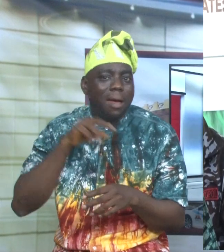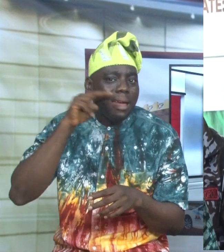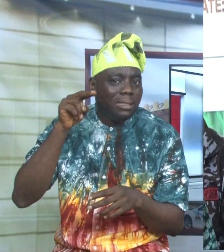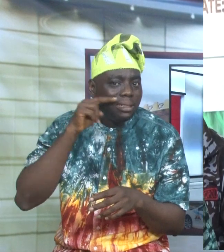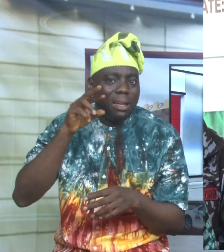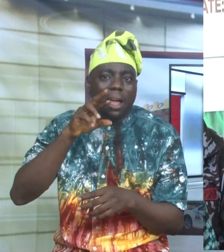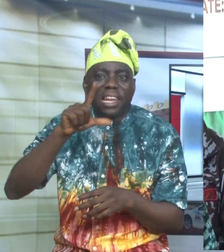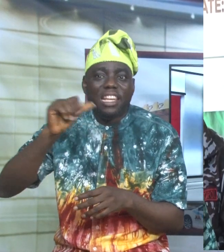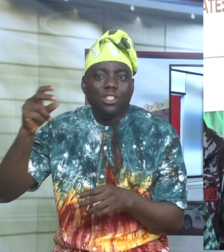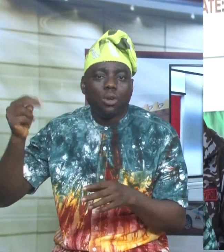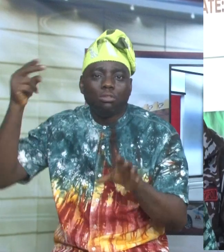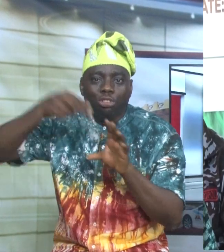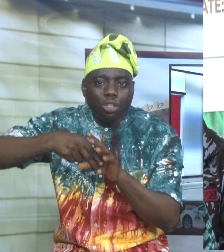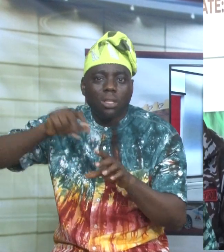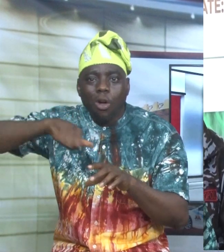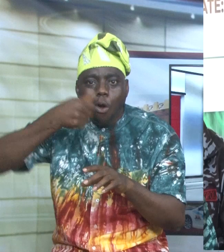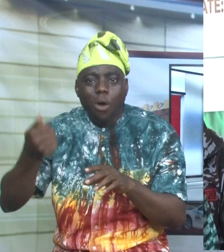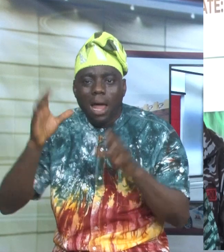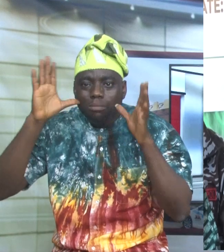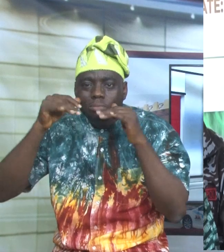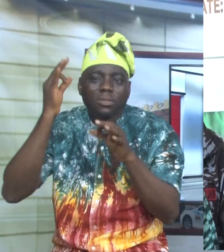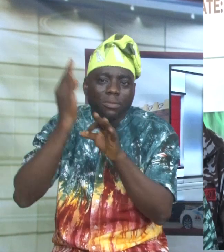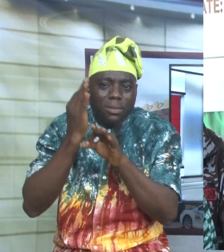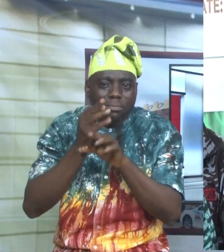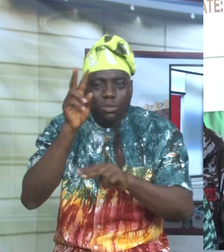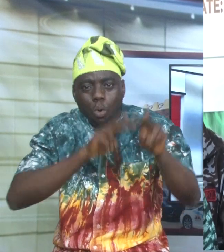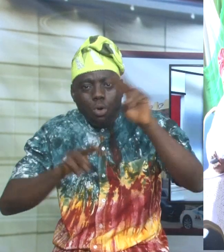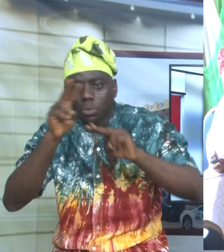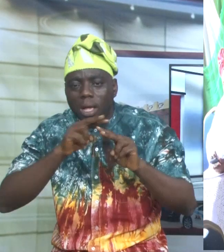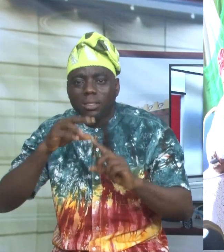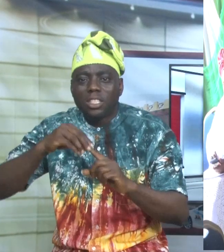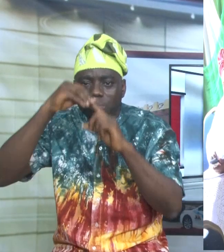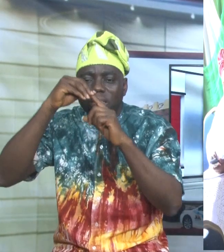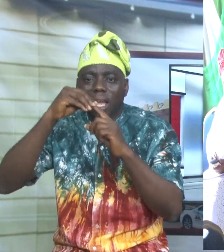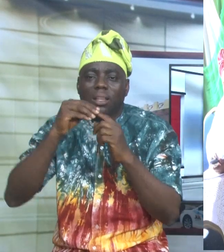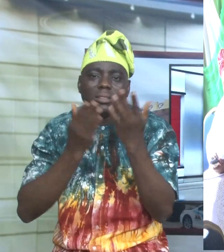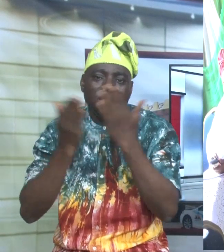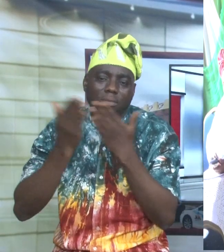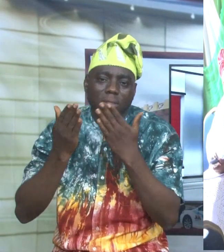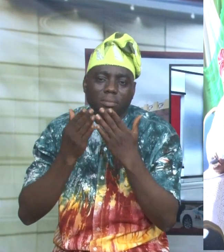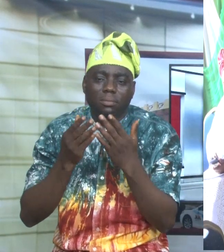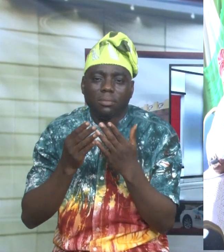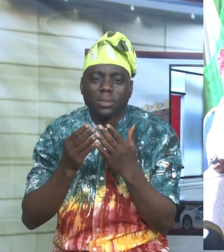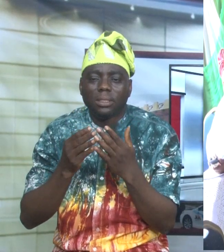joined other Islamic faithful to observe the special Jumaat service. The Armed Forces Remembrance Day